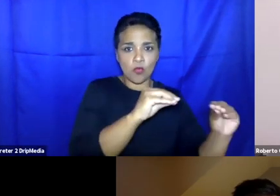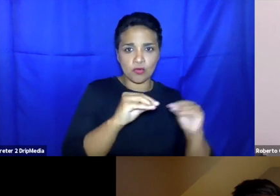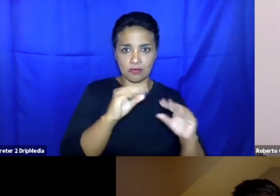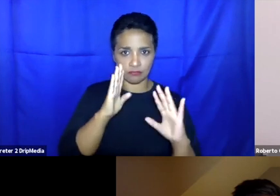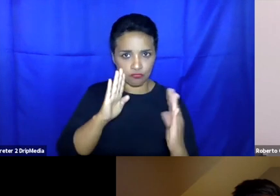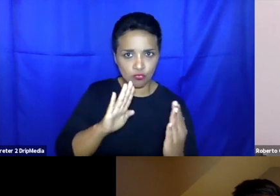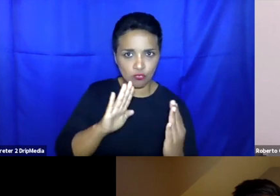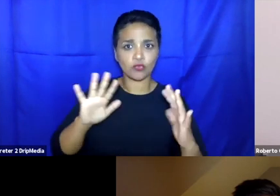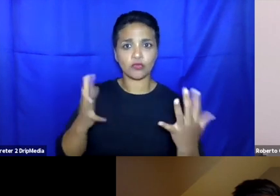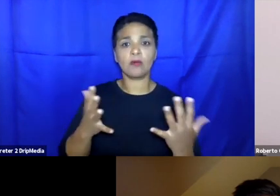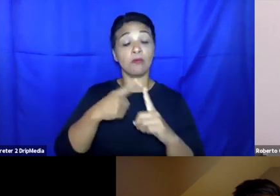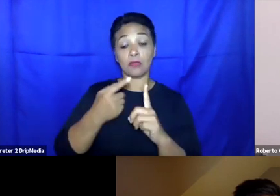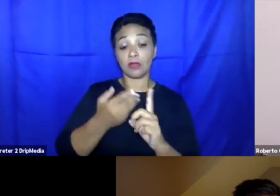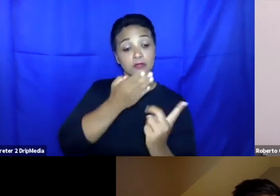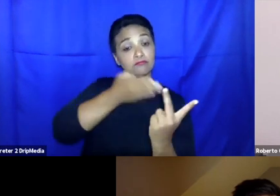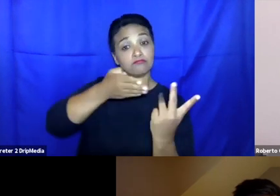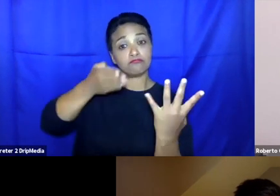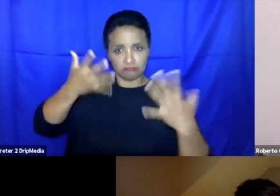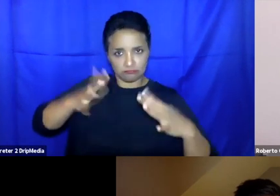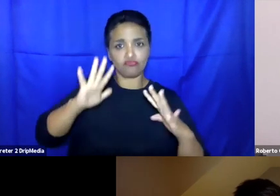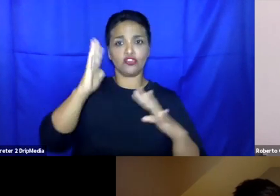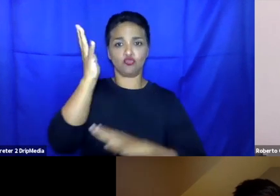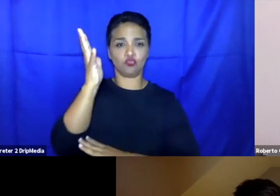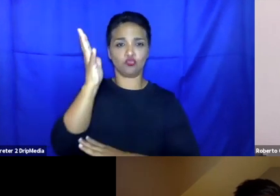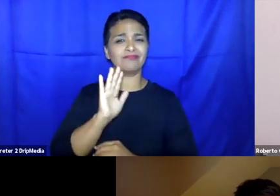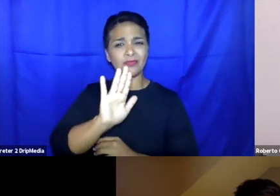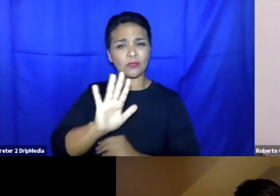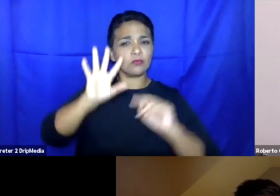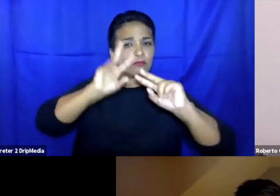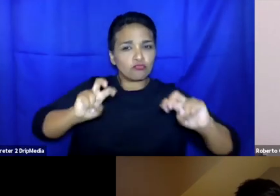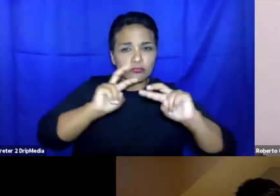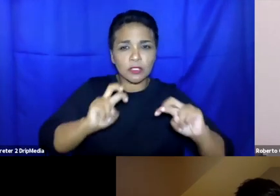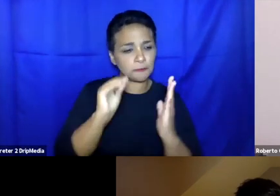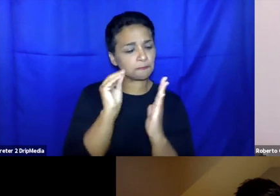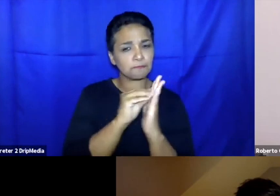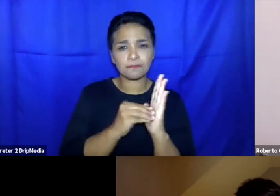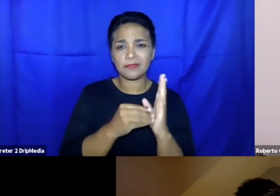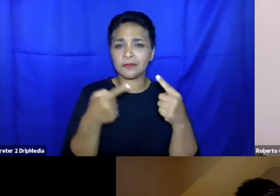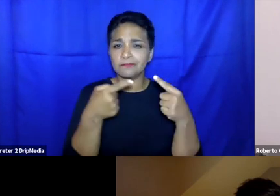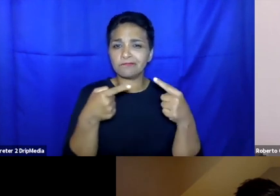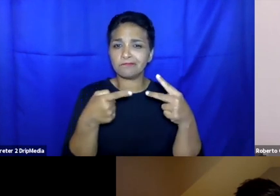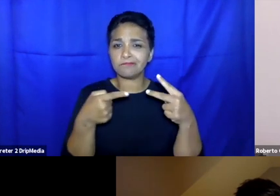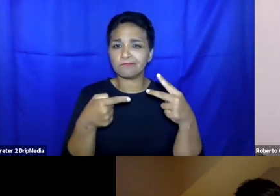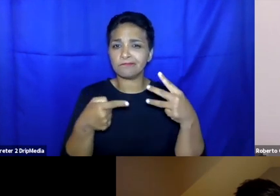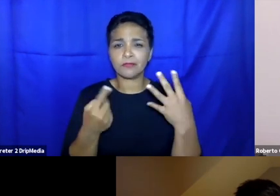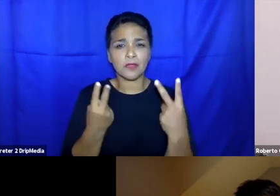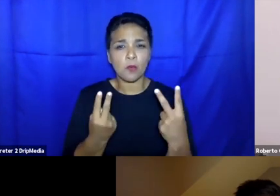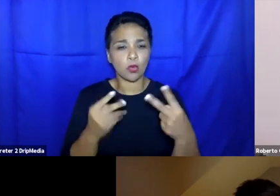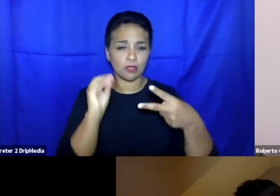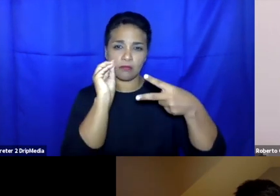previous speakers. So, based on that study, what are the main features of these arrangements, and what are the key issues that they